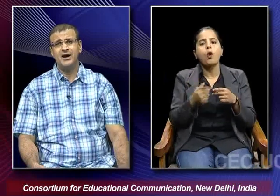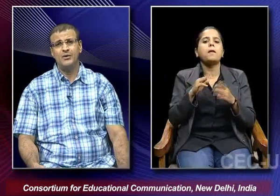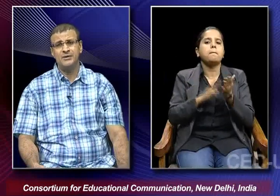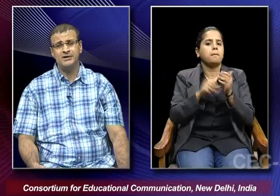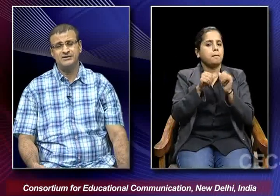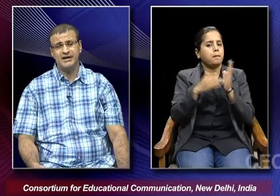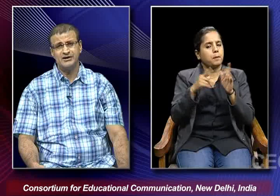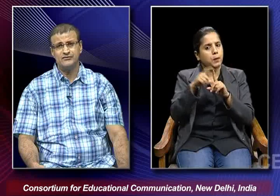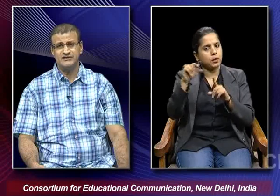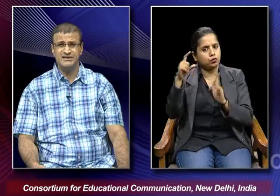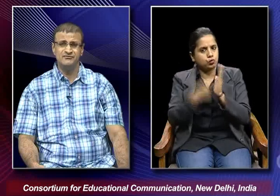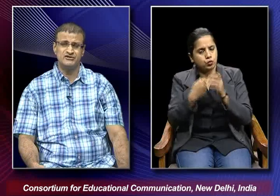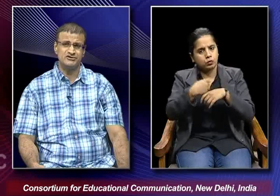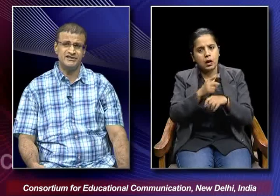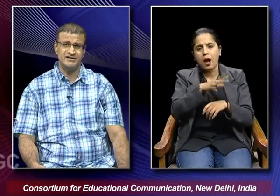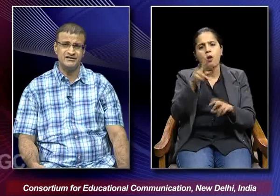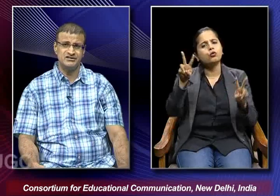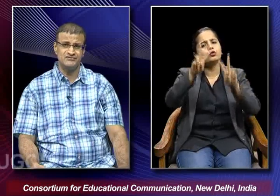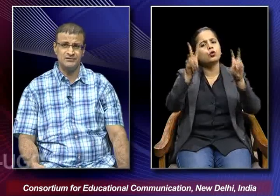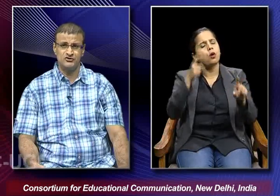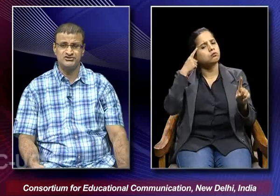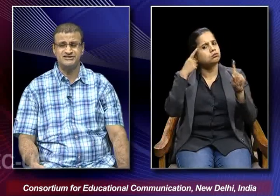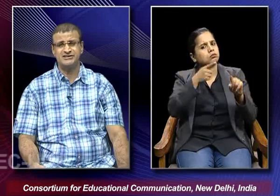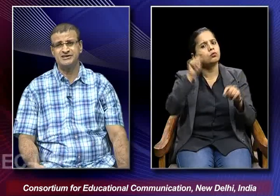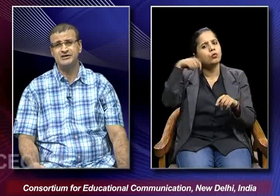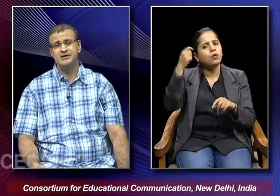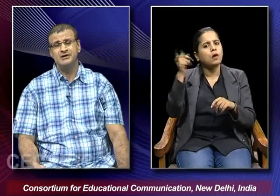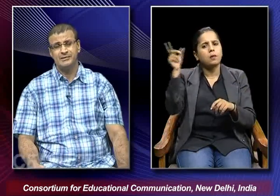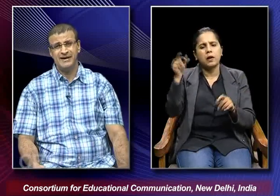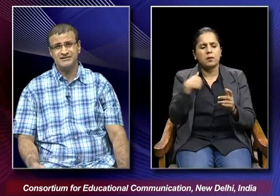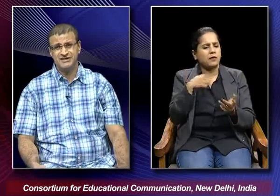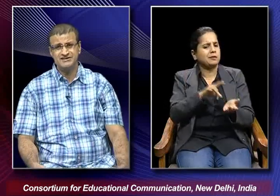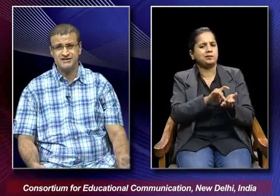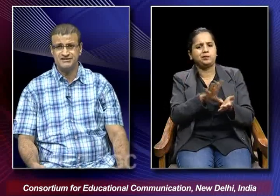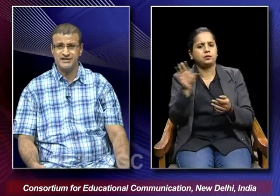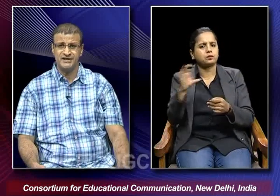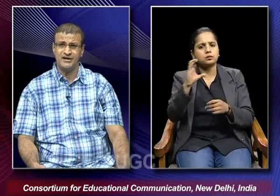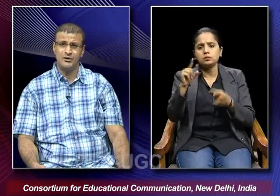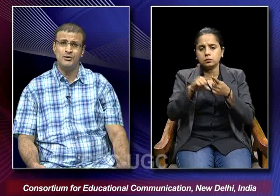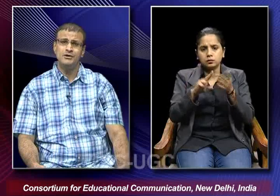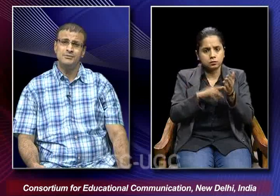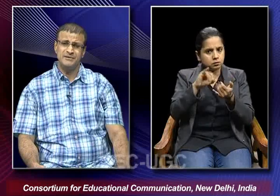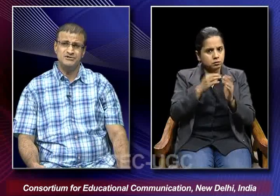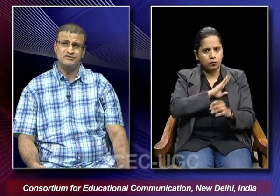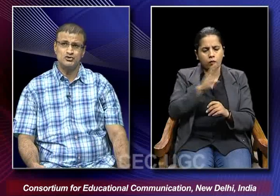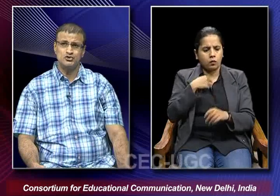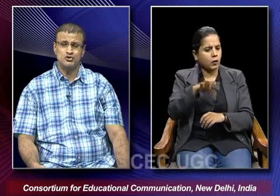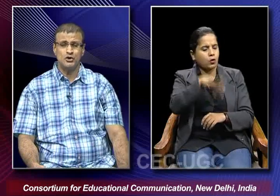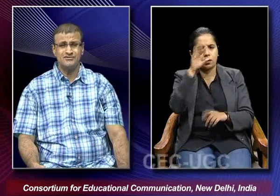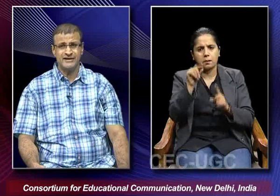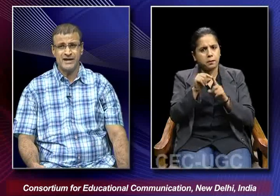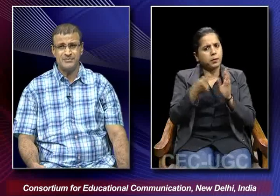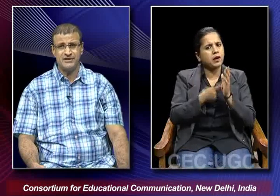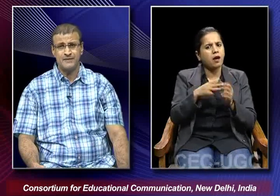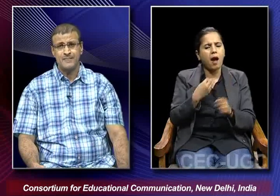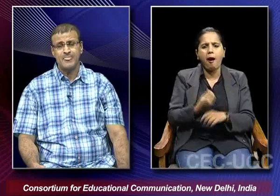how the kind of theme which was there in this film was rejected by the censors and how Premchand was also not